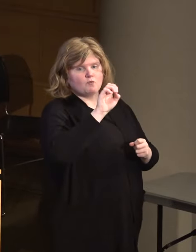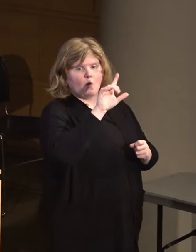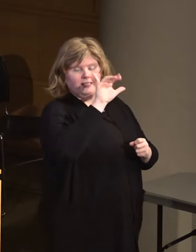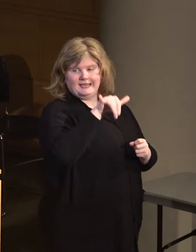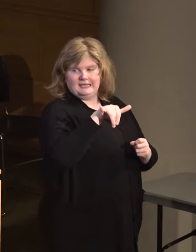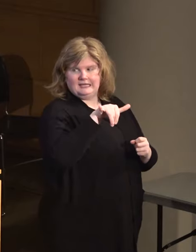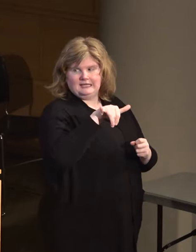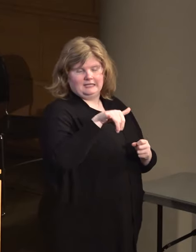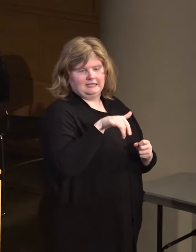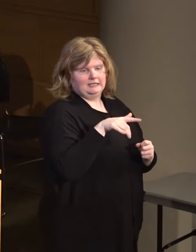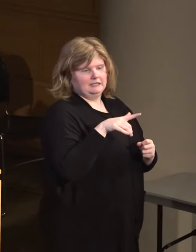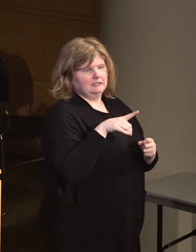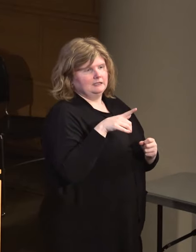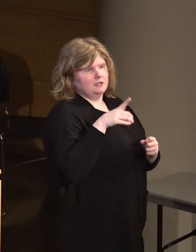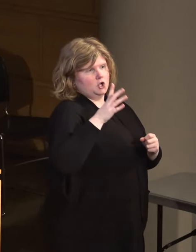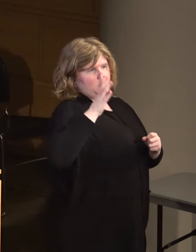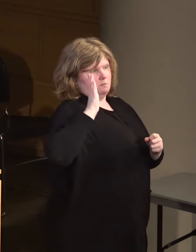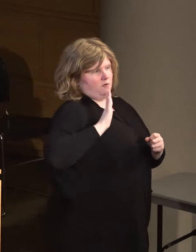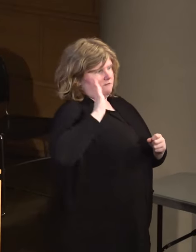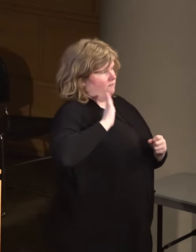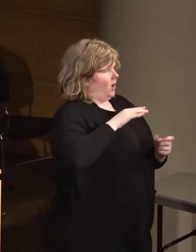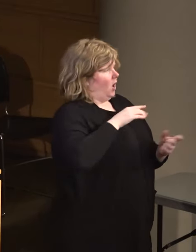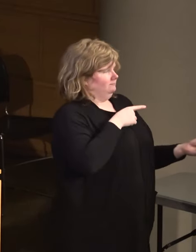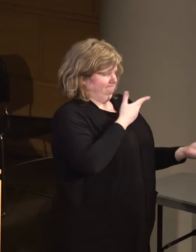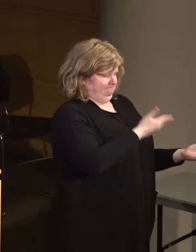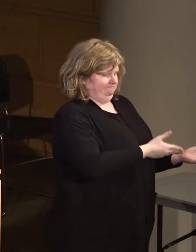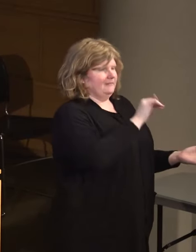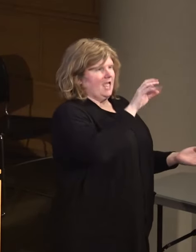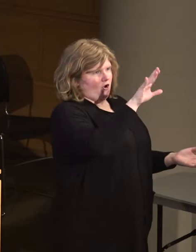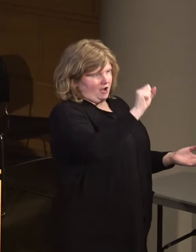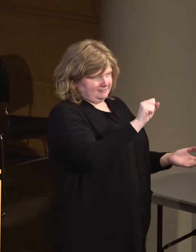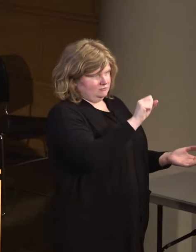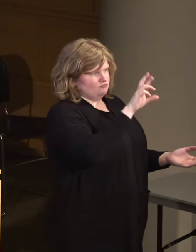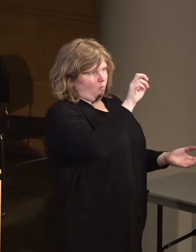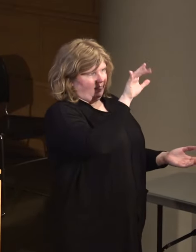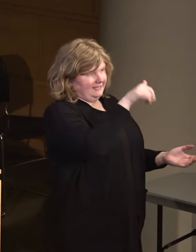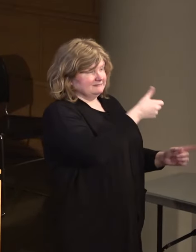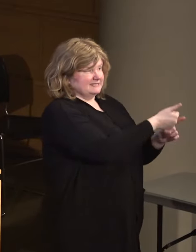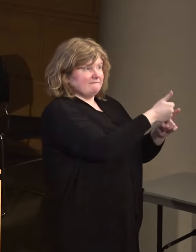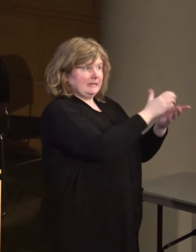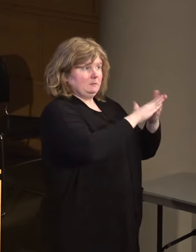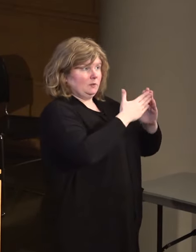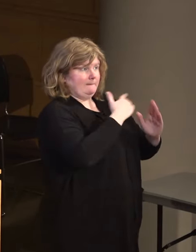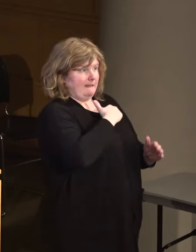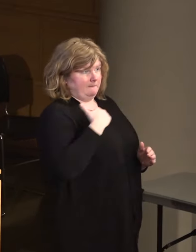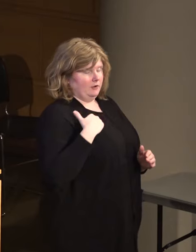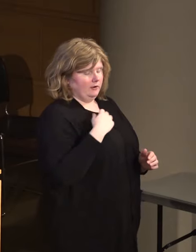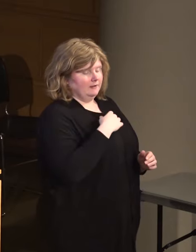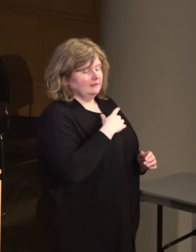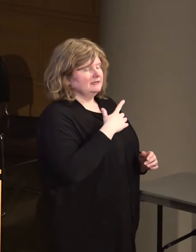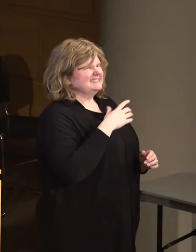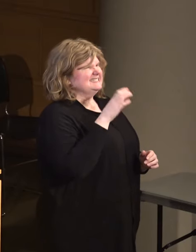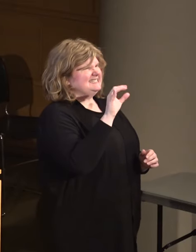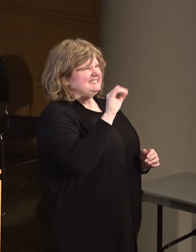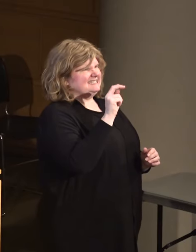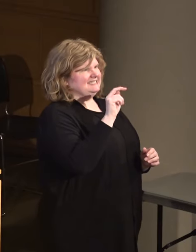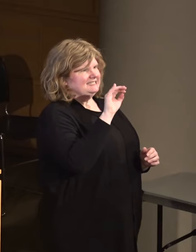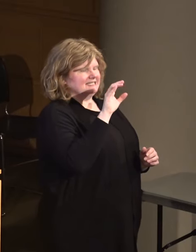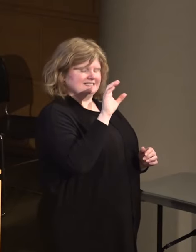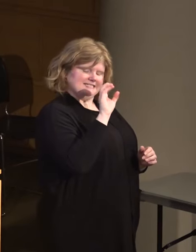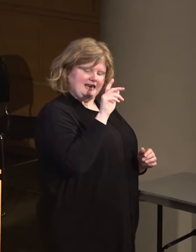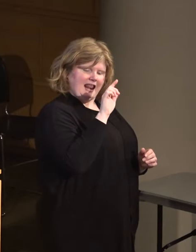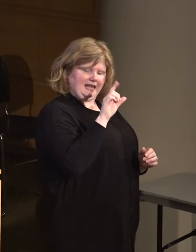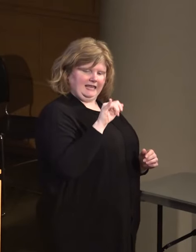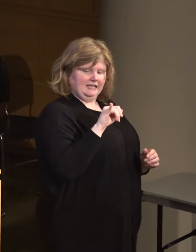was a community member, is a community member, in Cincinnati,